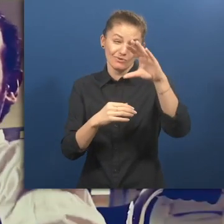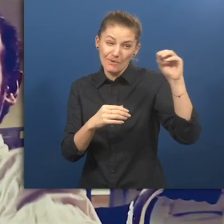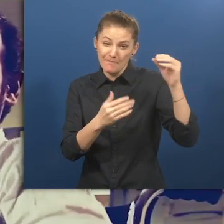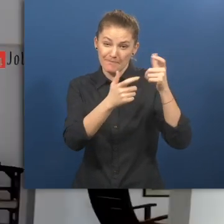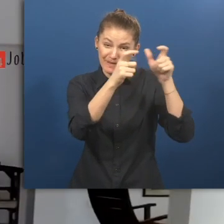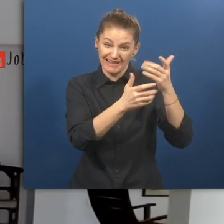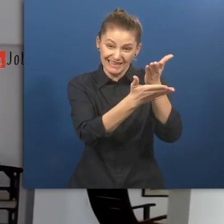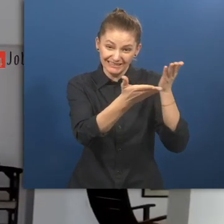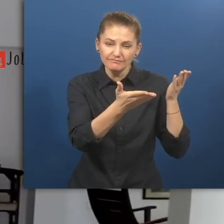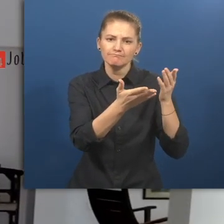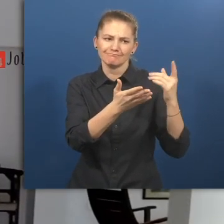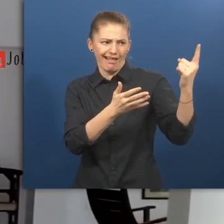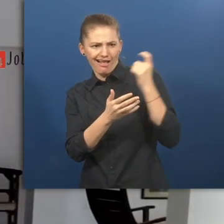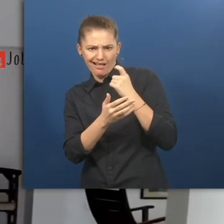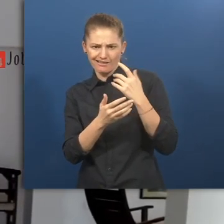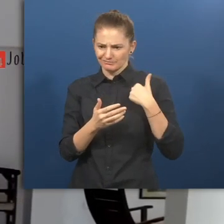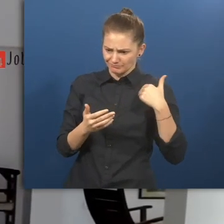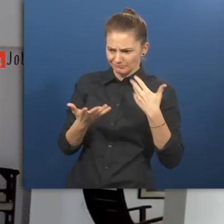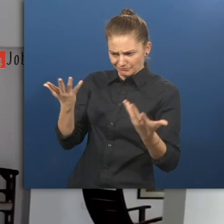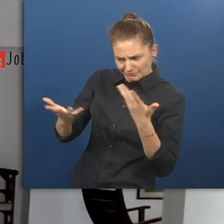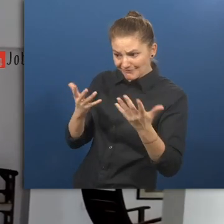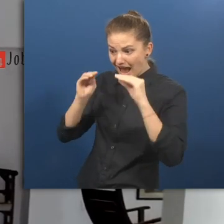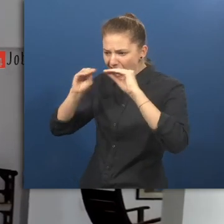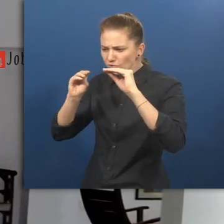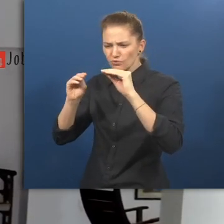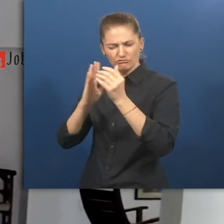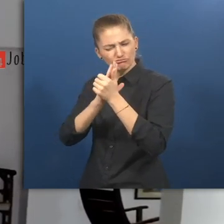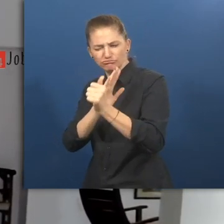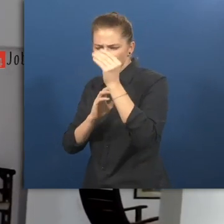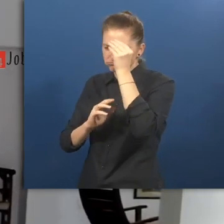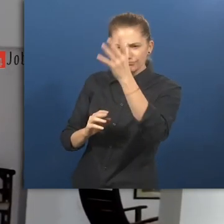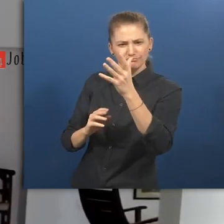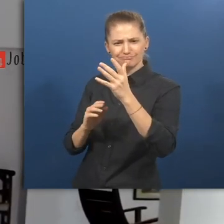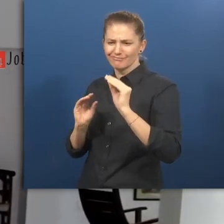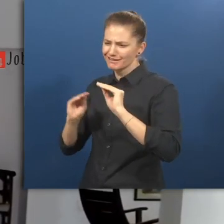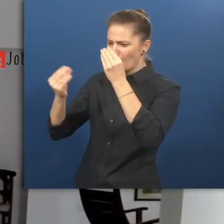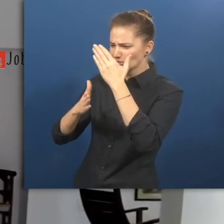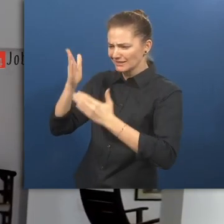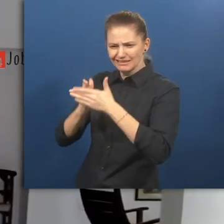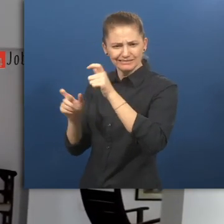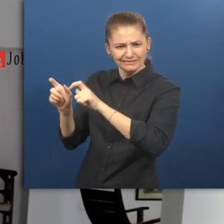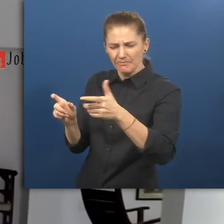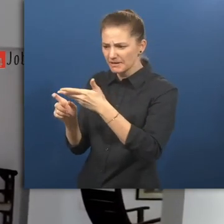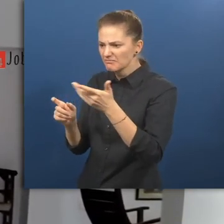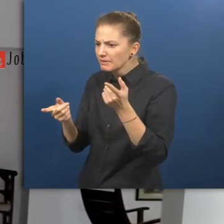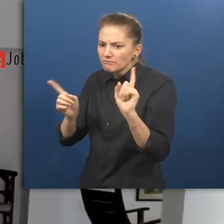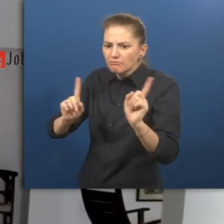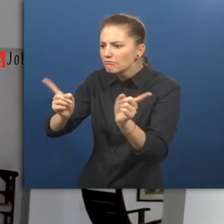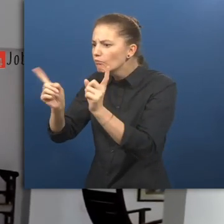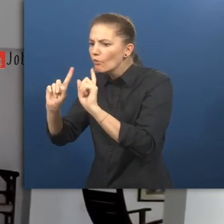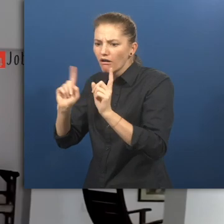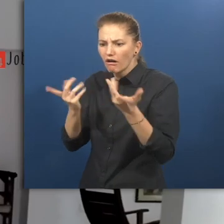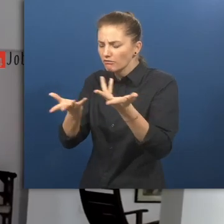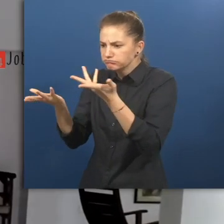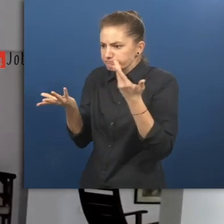Many companies asked us for educated, skilled youth with disabilities. But where was the talent